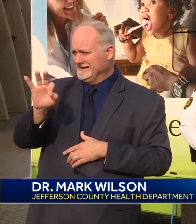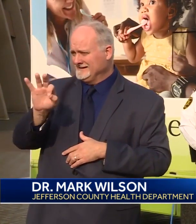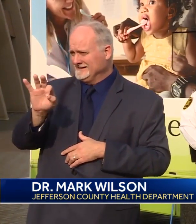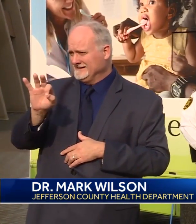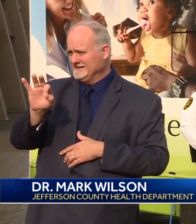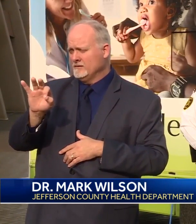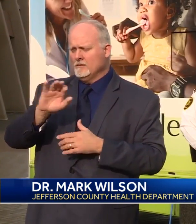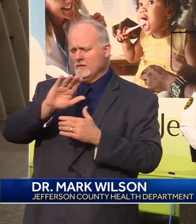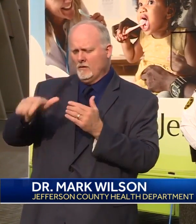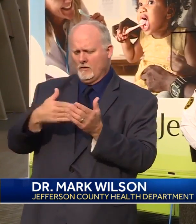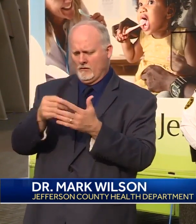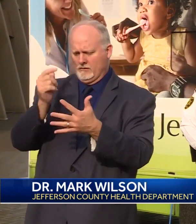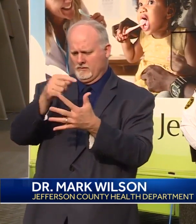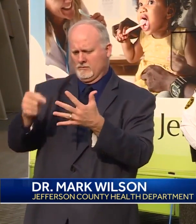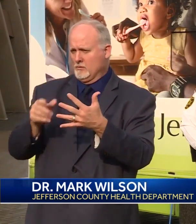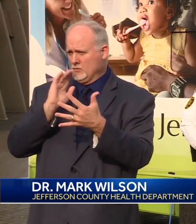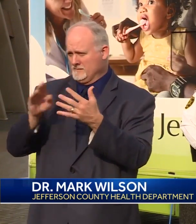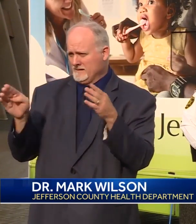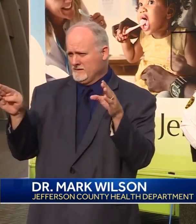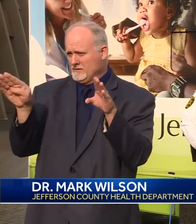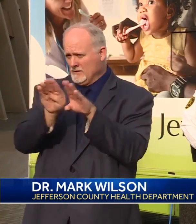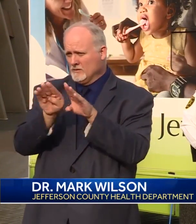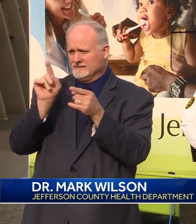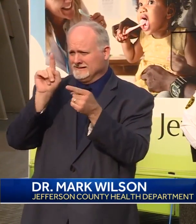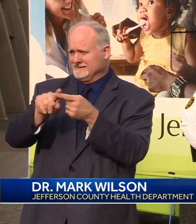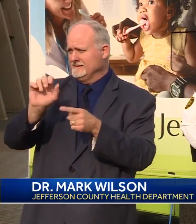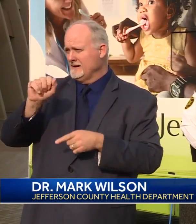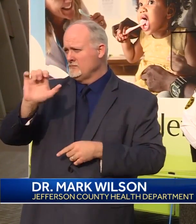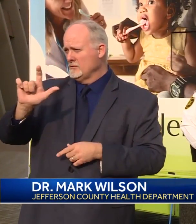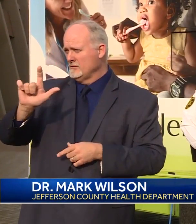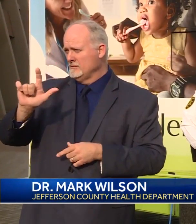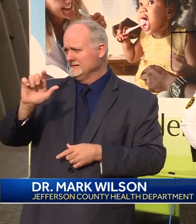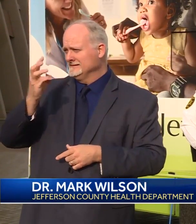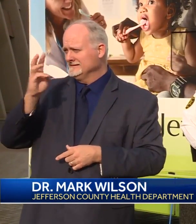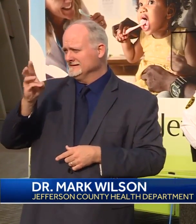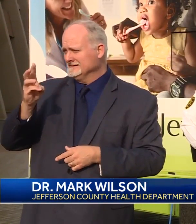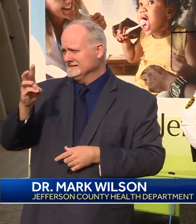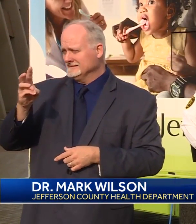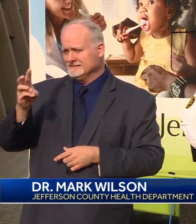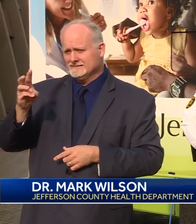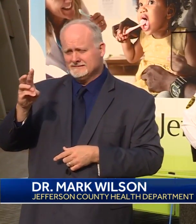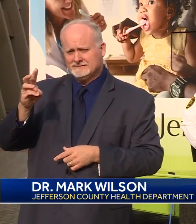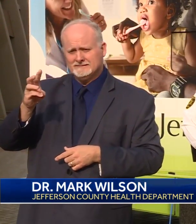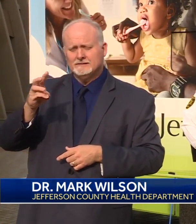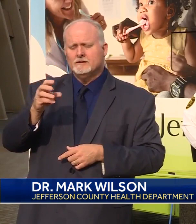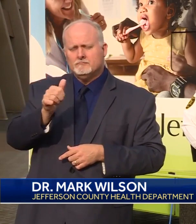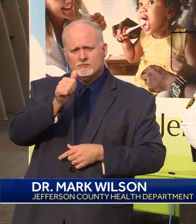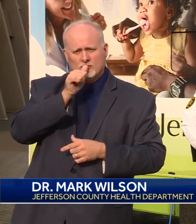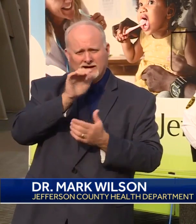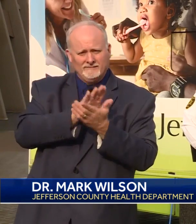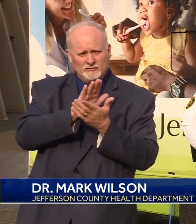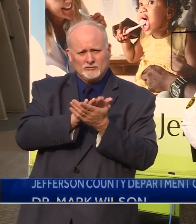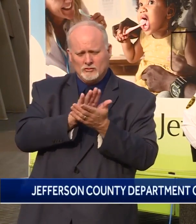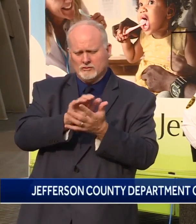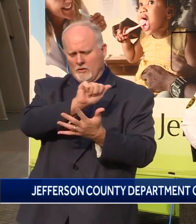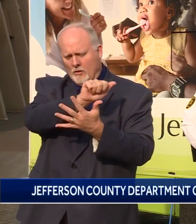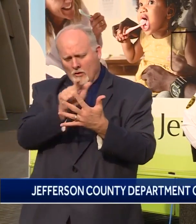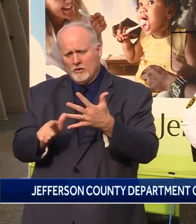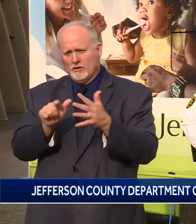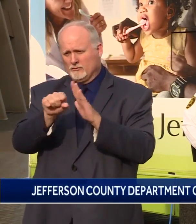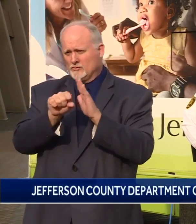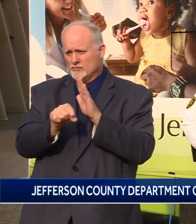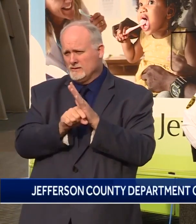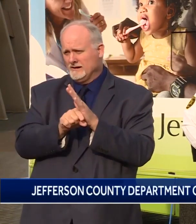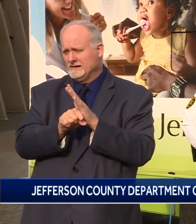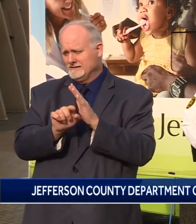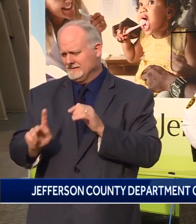all of the following shall be closed until April 6th. Next, private schools, all grades through the 12th